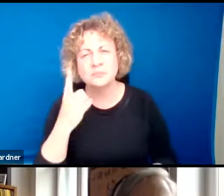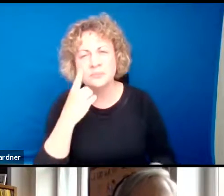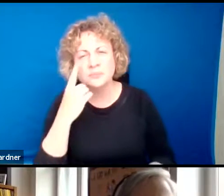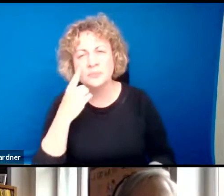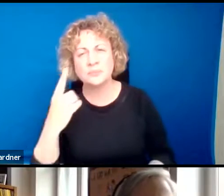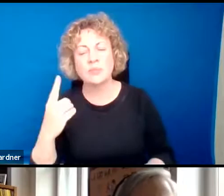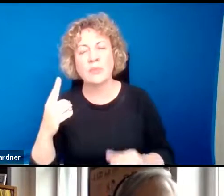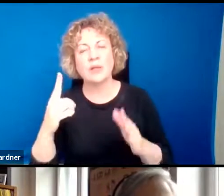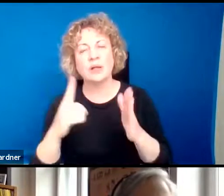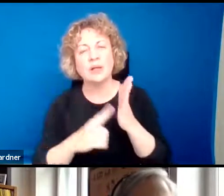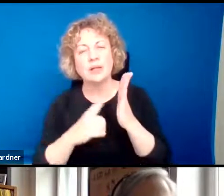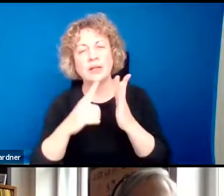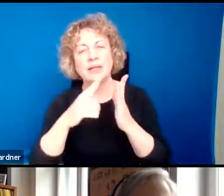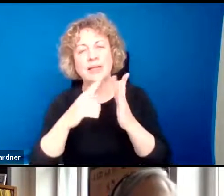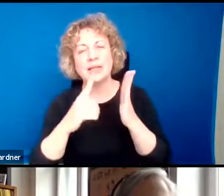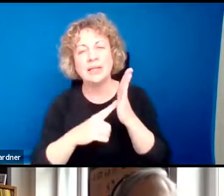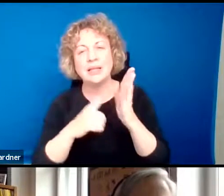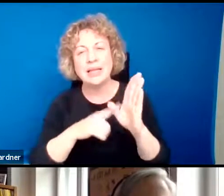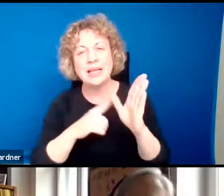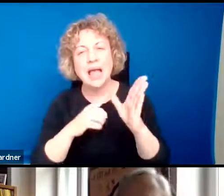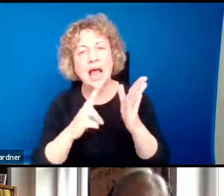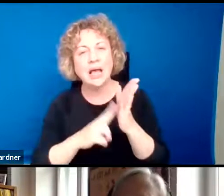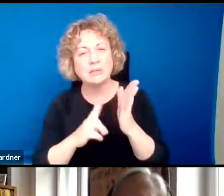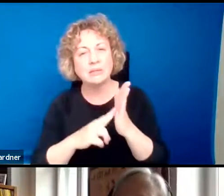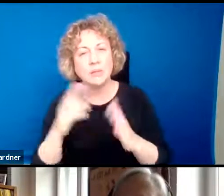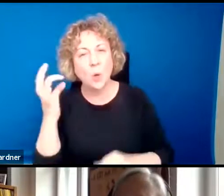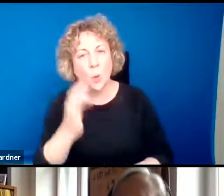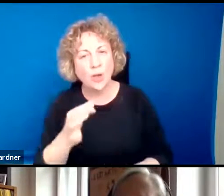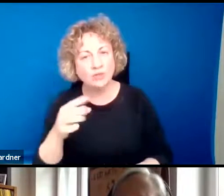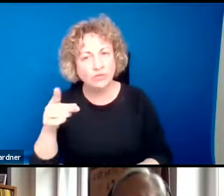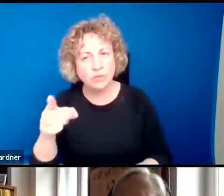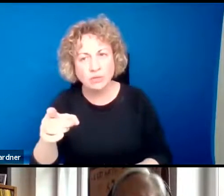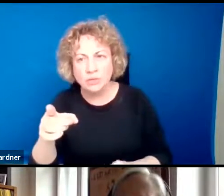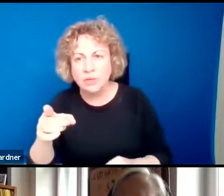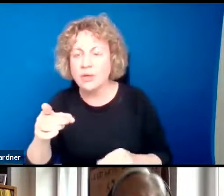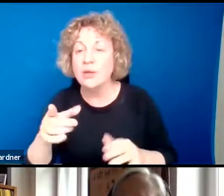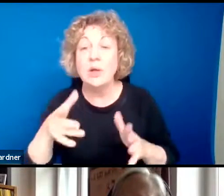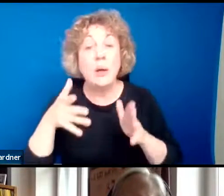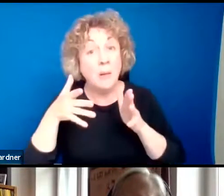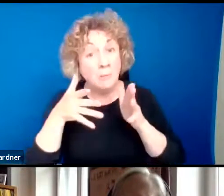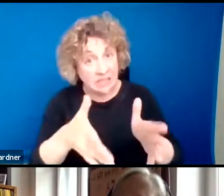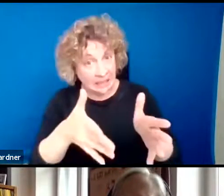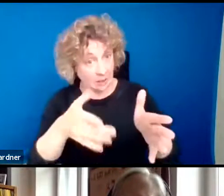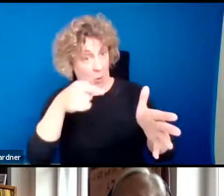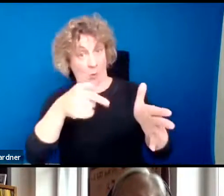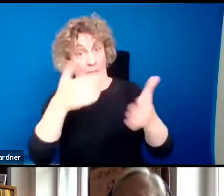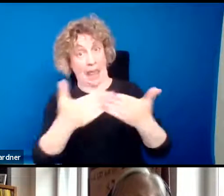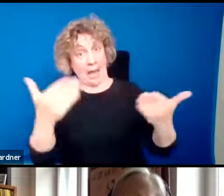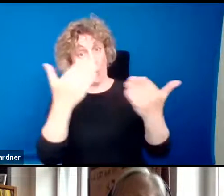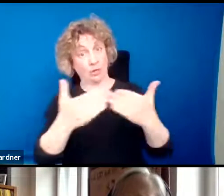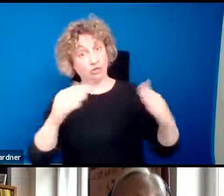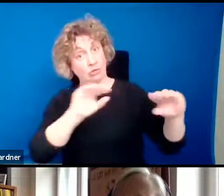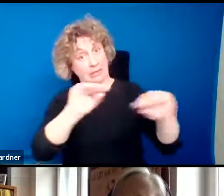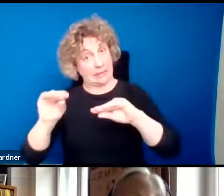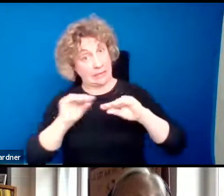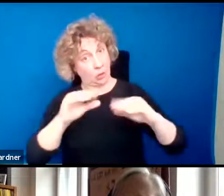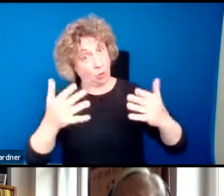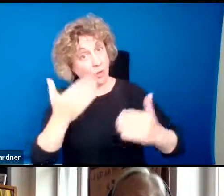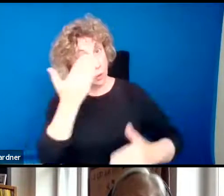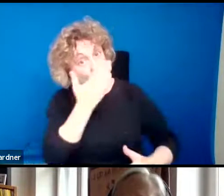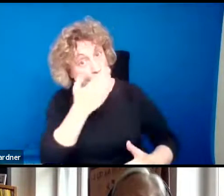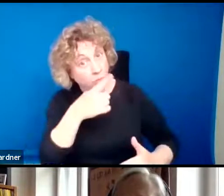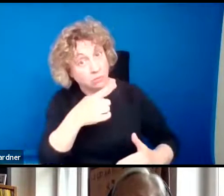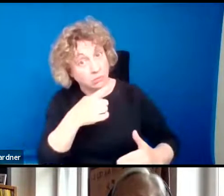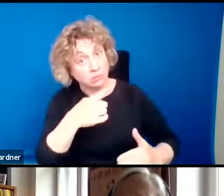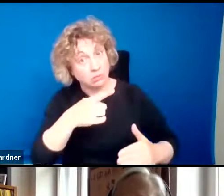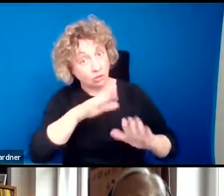question together, she asked, is Bacinda or ASL taught in schools? And related to that, what's the Indonesian government commitment towards